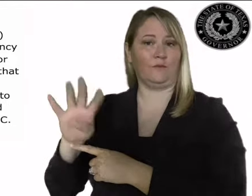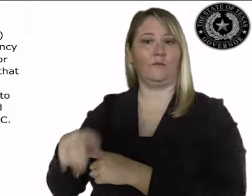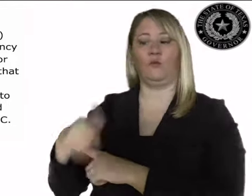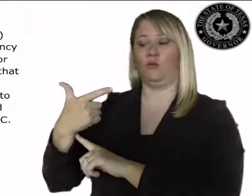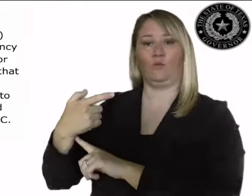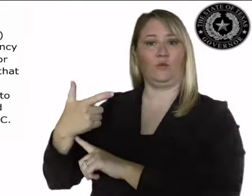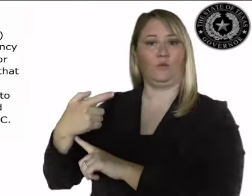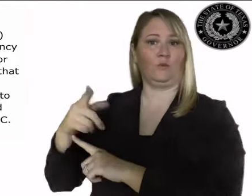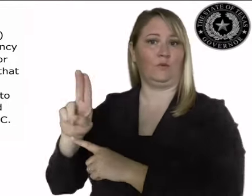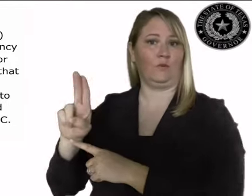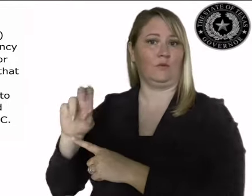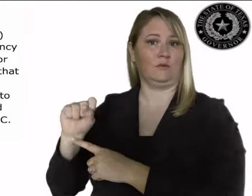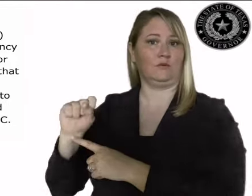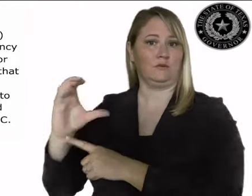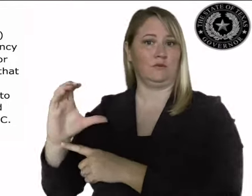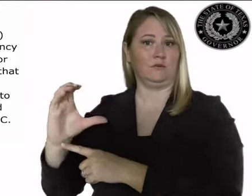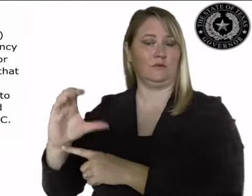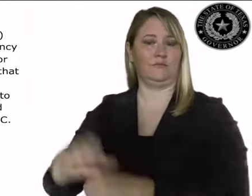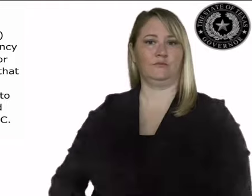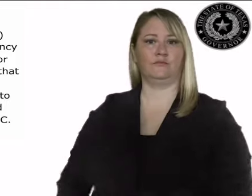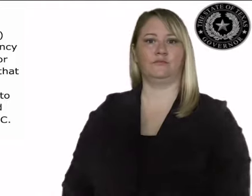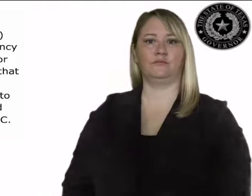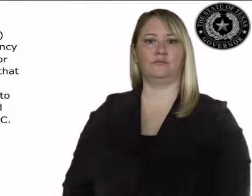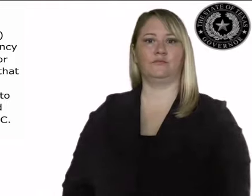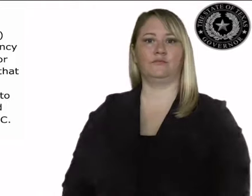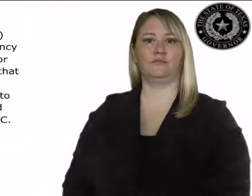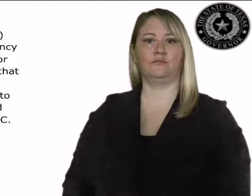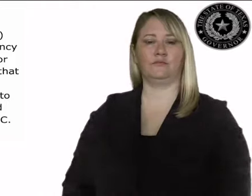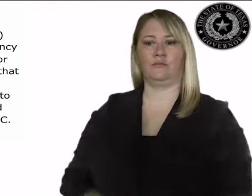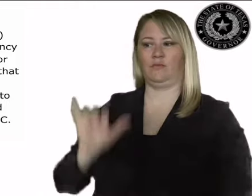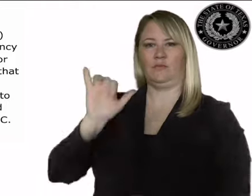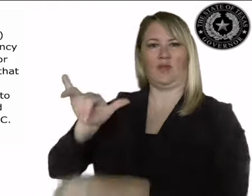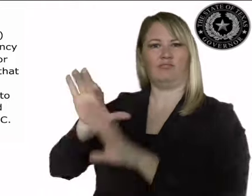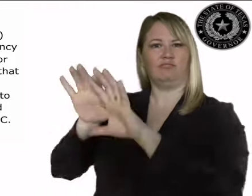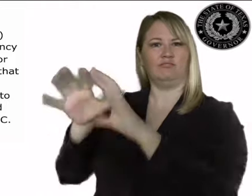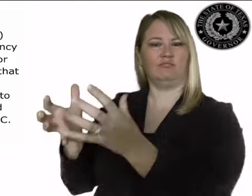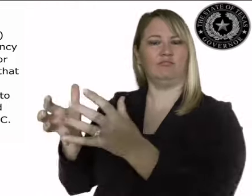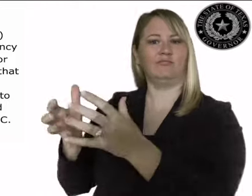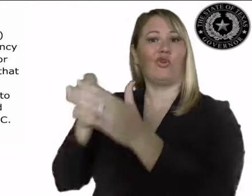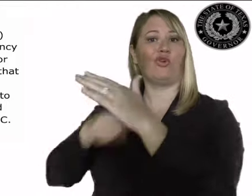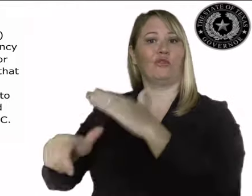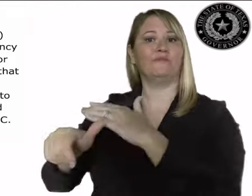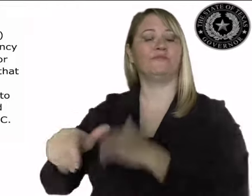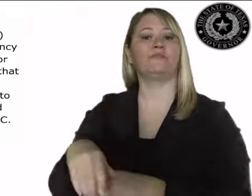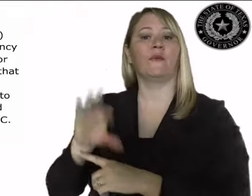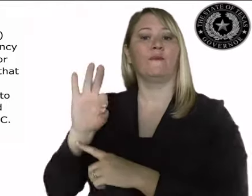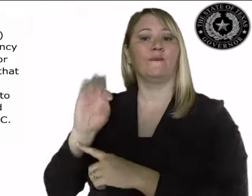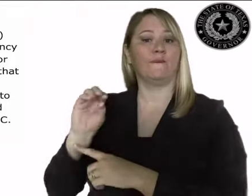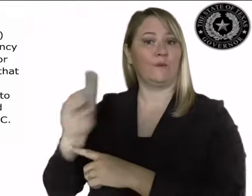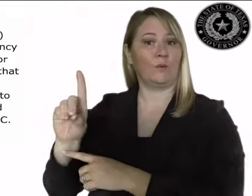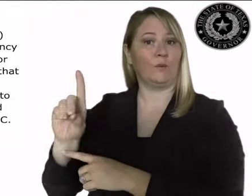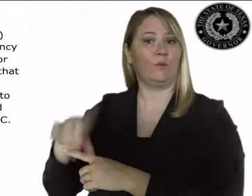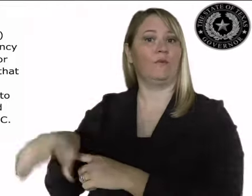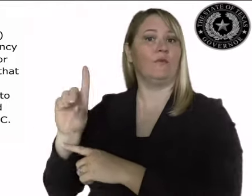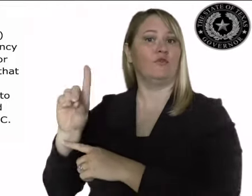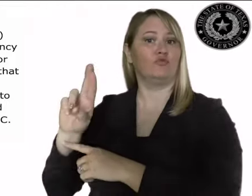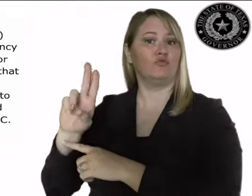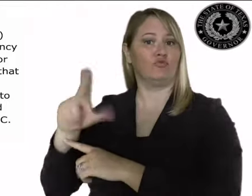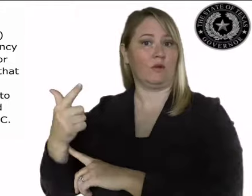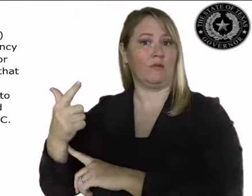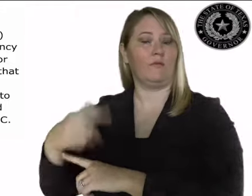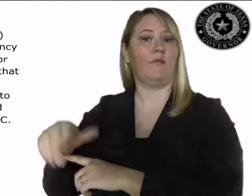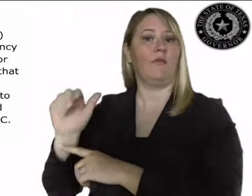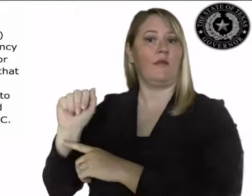that are not yet FDA-approved, pursuant to the Project BioShield Act of 2004, 21